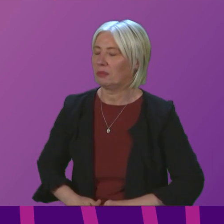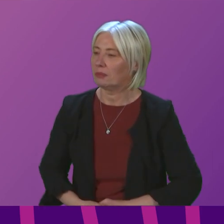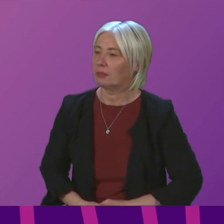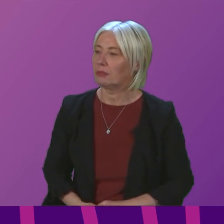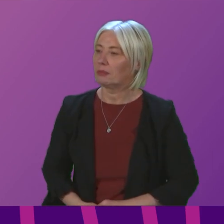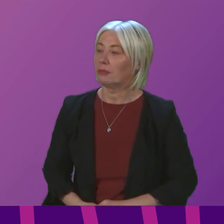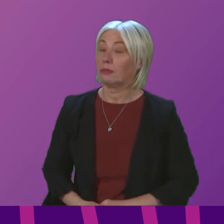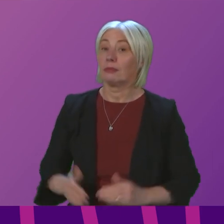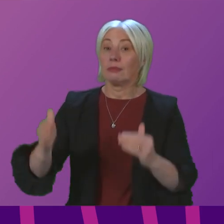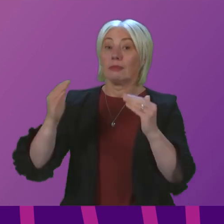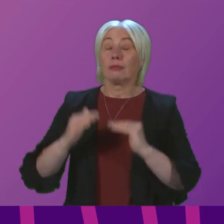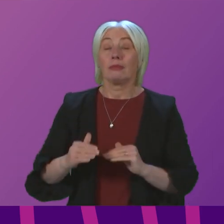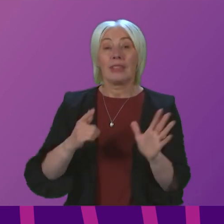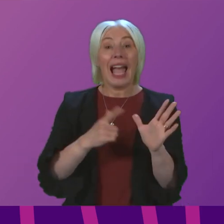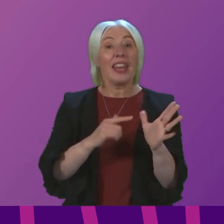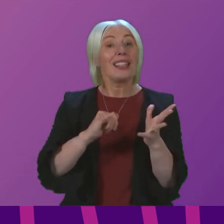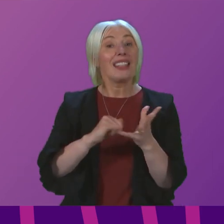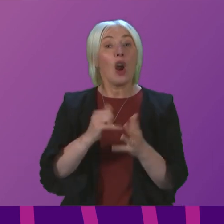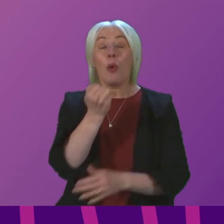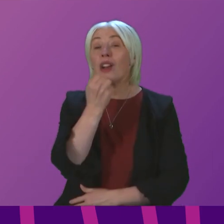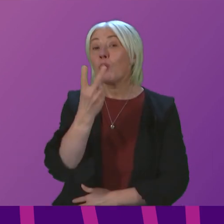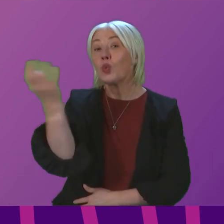Question number two, Anna Sarwa.